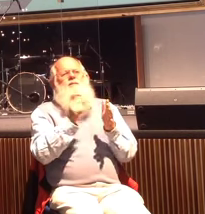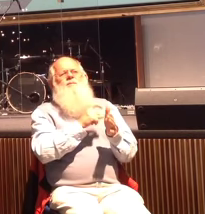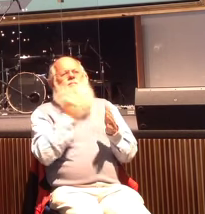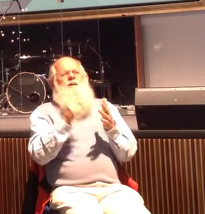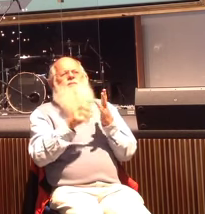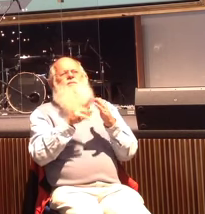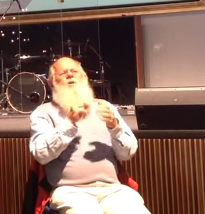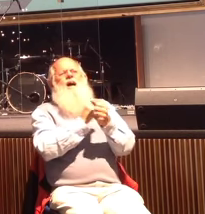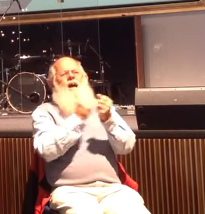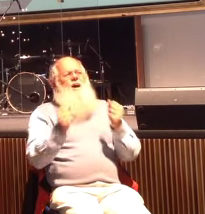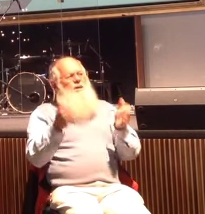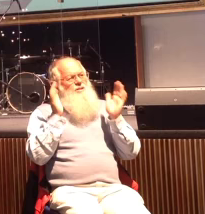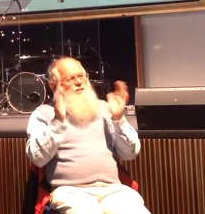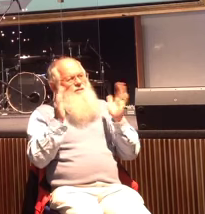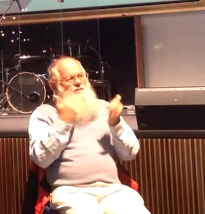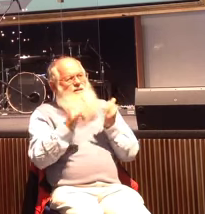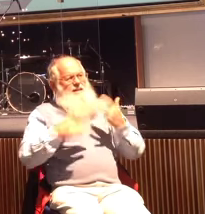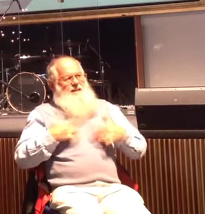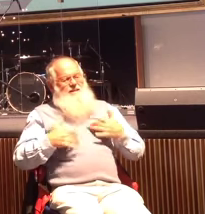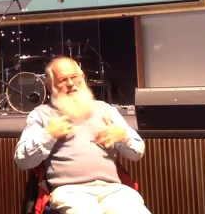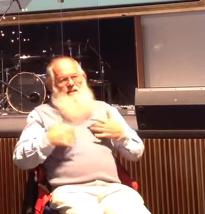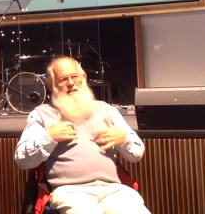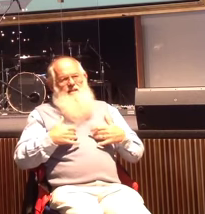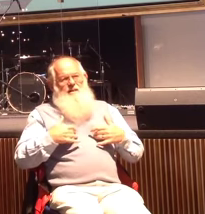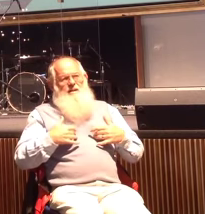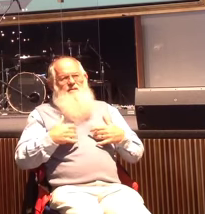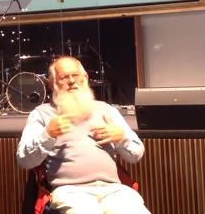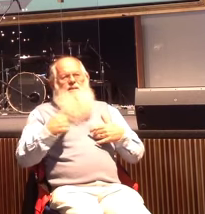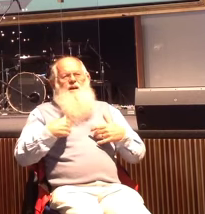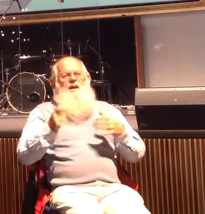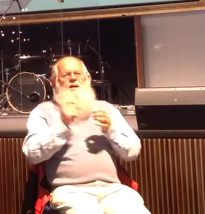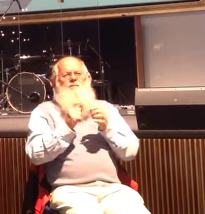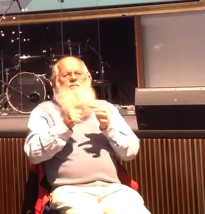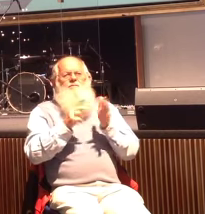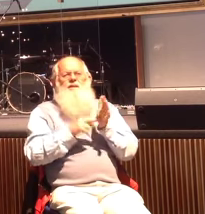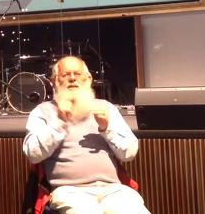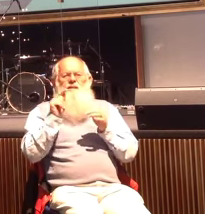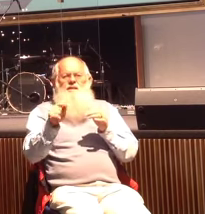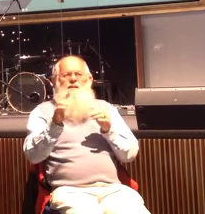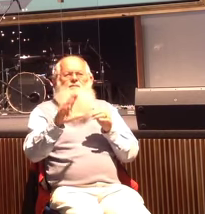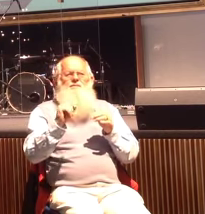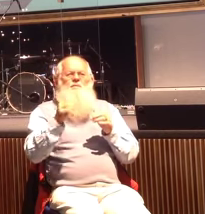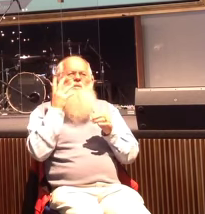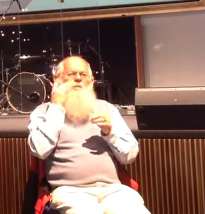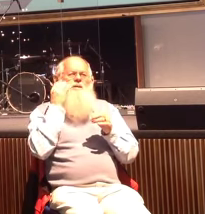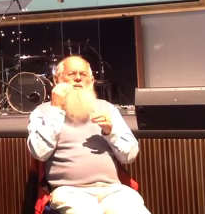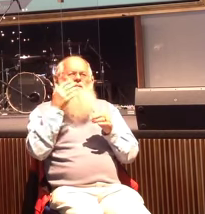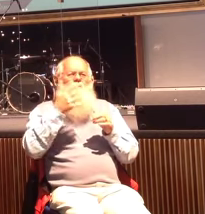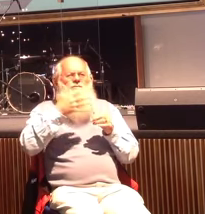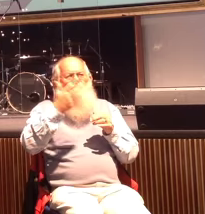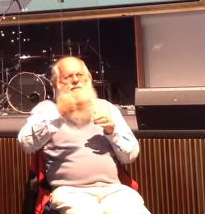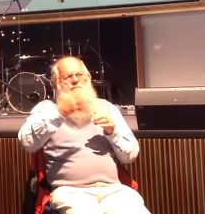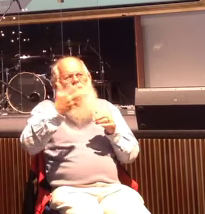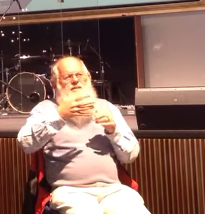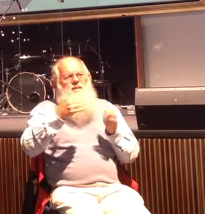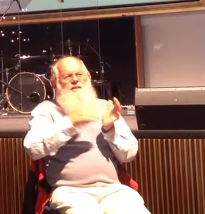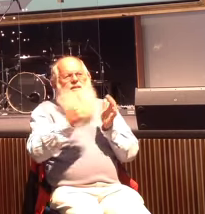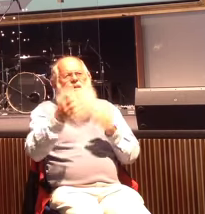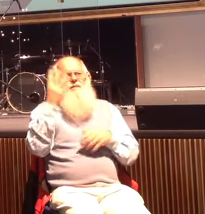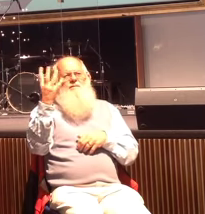is really exciting because I've been there from when I was 15. We now have about 450 people in the